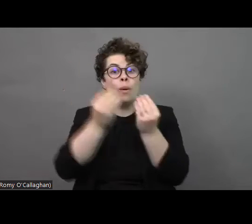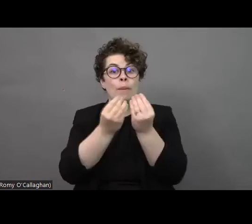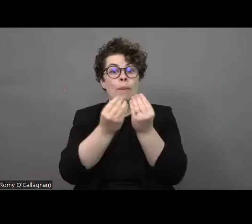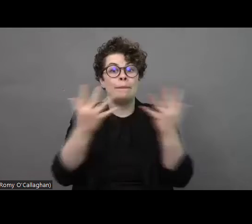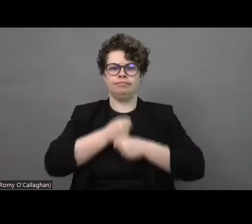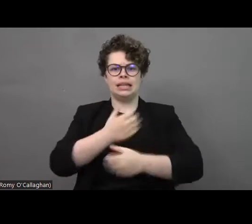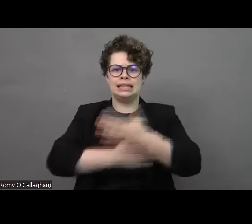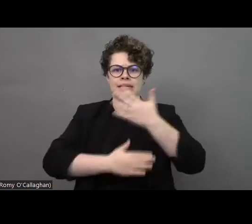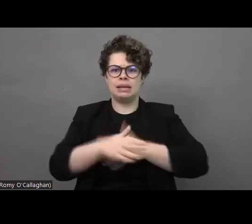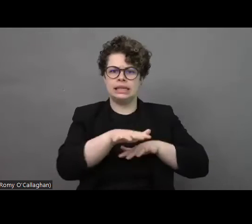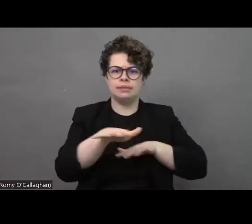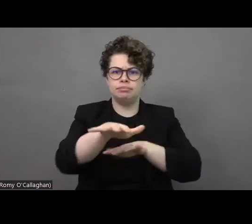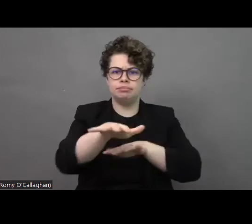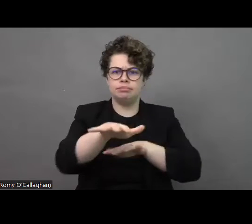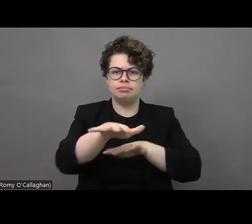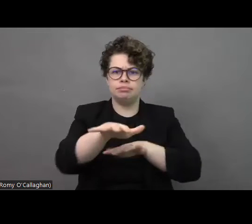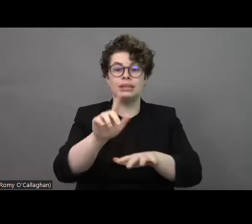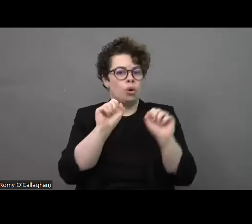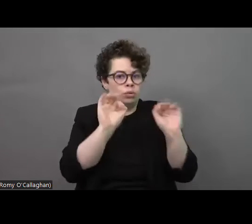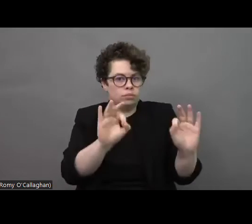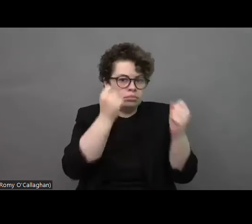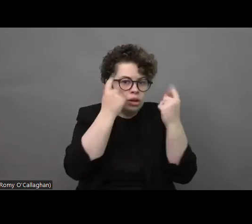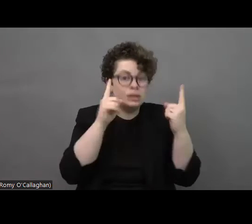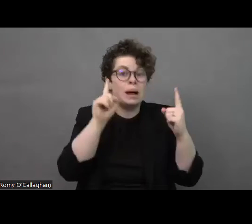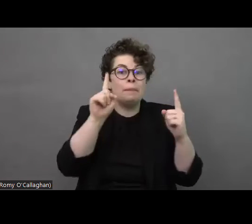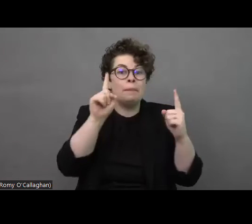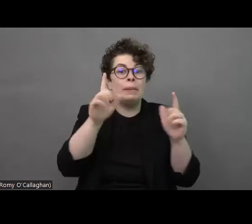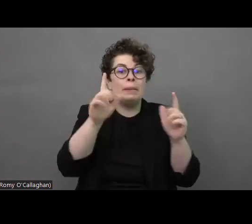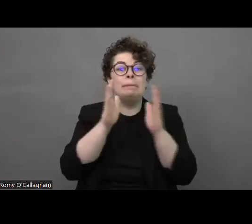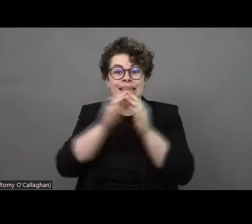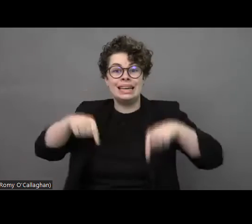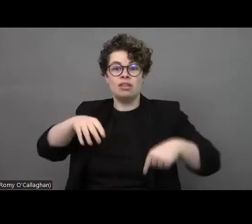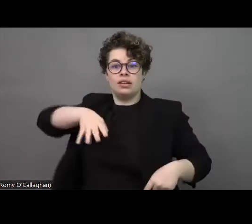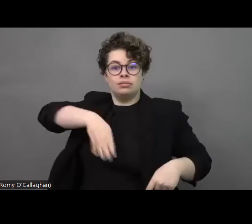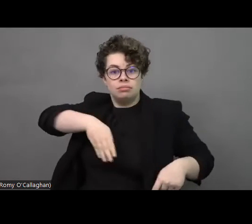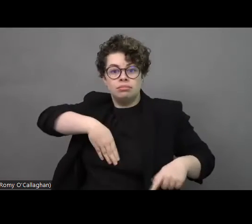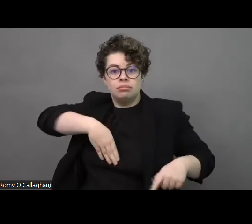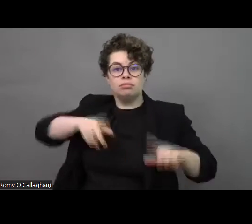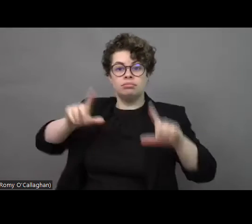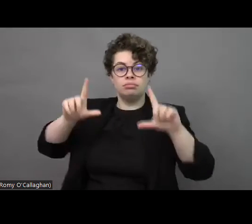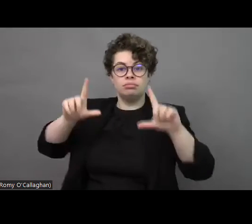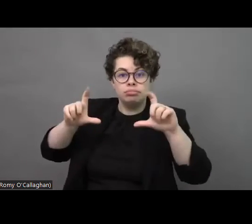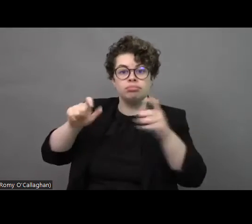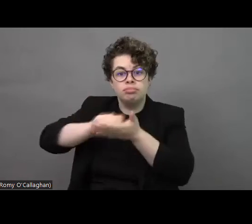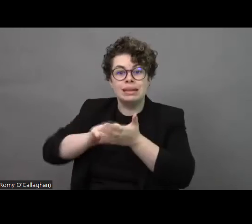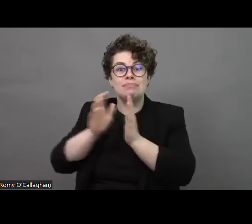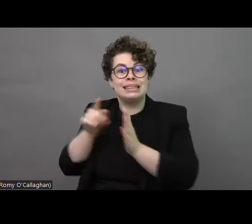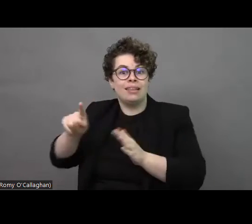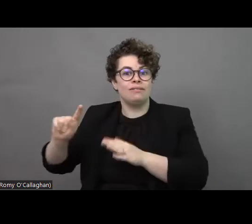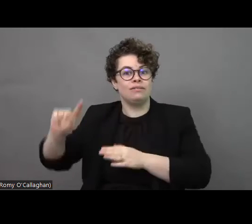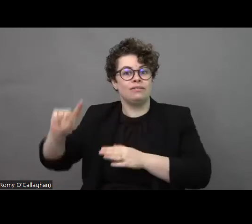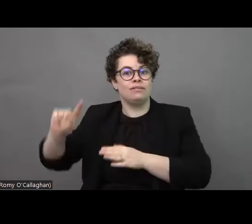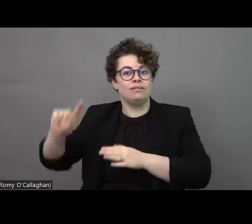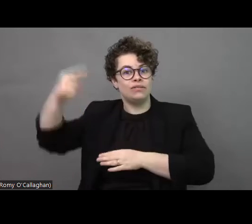movement, understandably, but we please ask can you make space for the journalists who have joined us so they can ask the questions that they